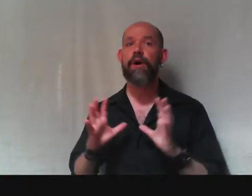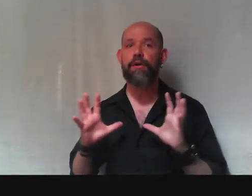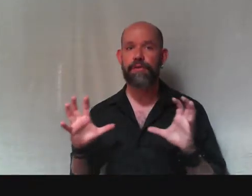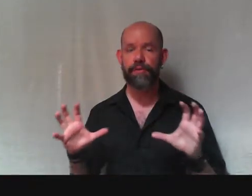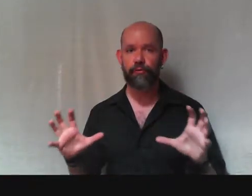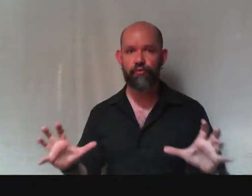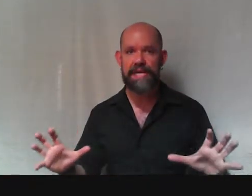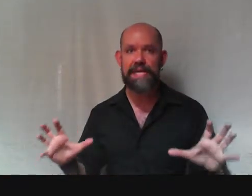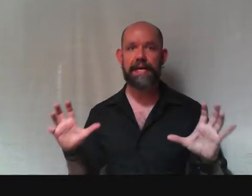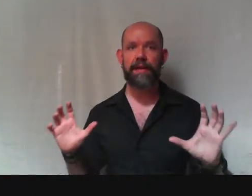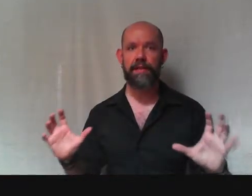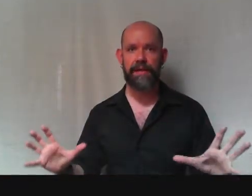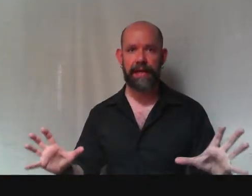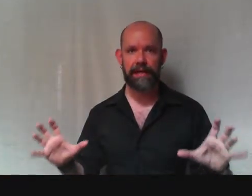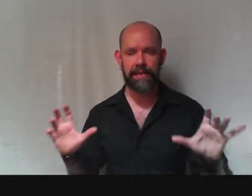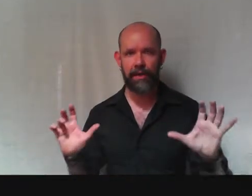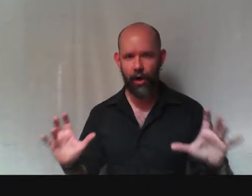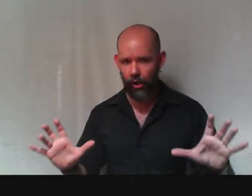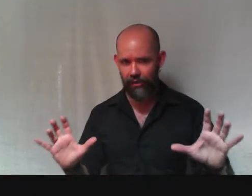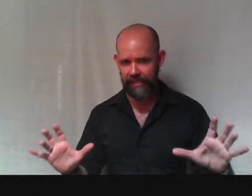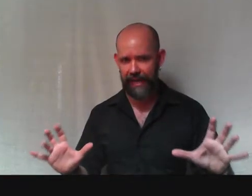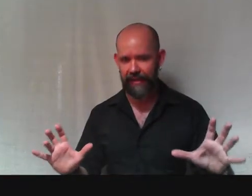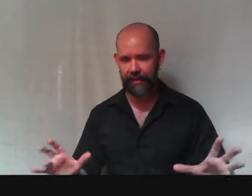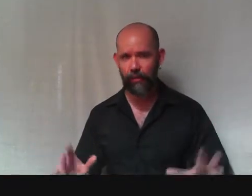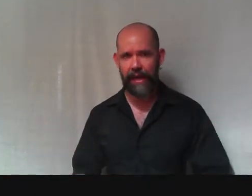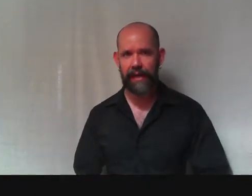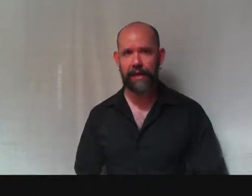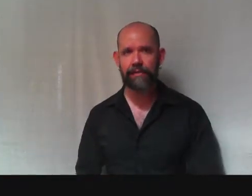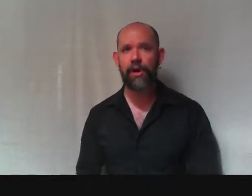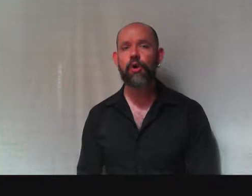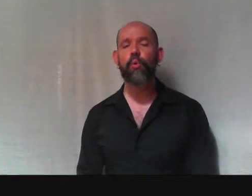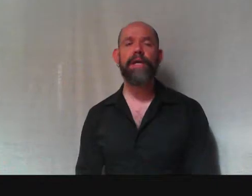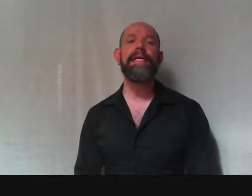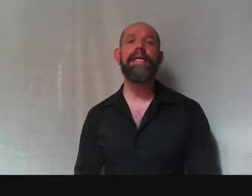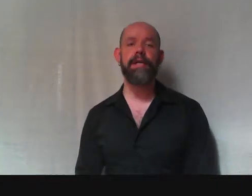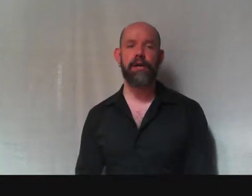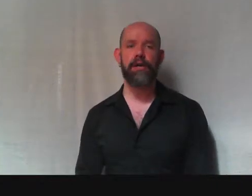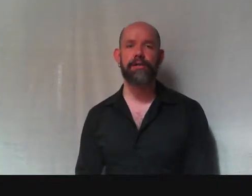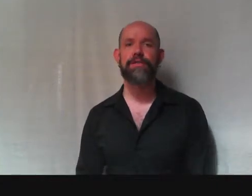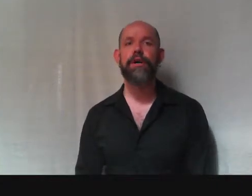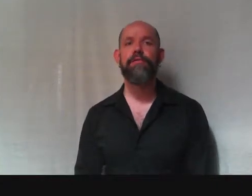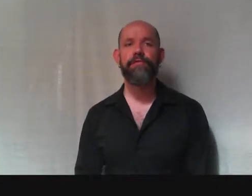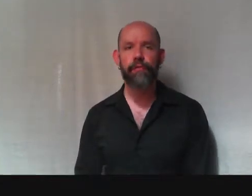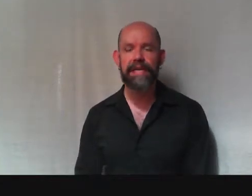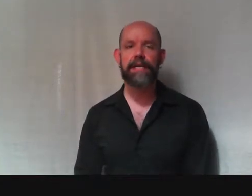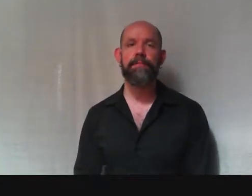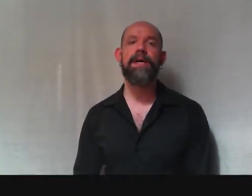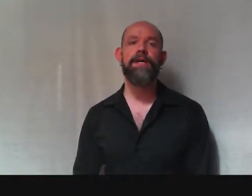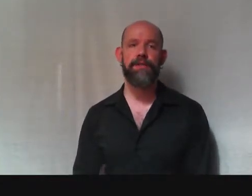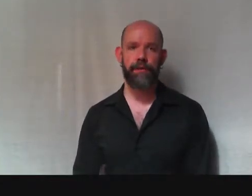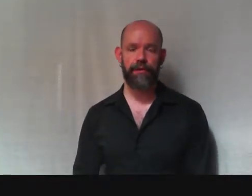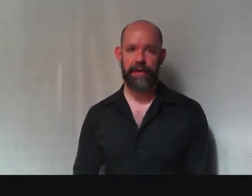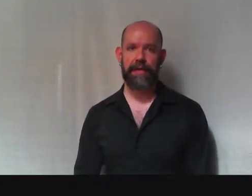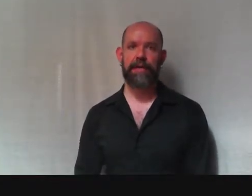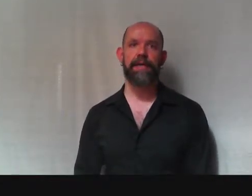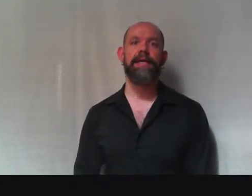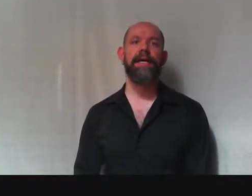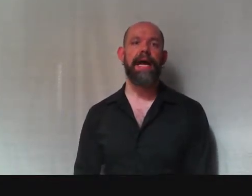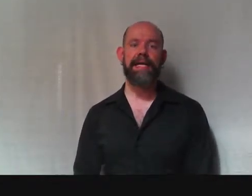three things that all stand in the way of what he calls freedom to think. And